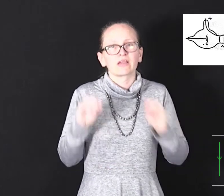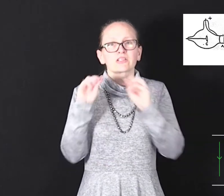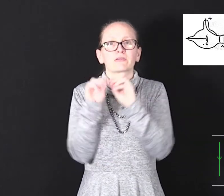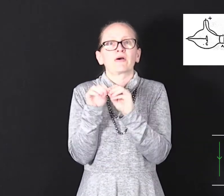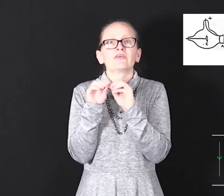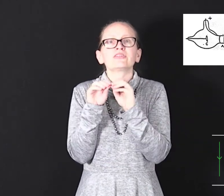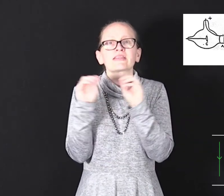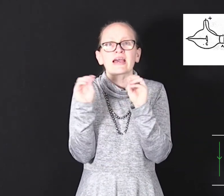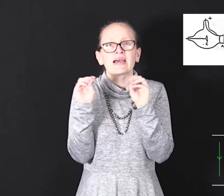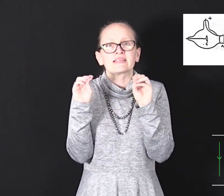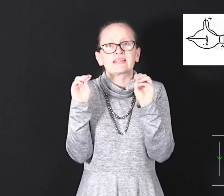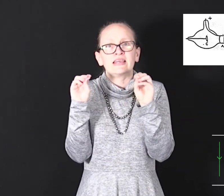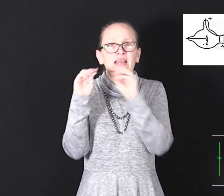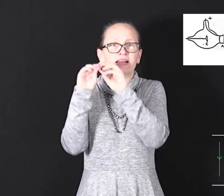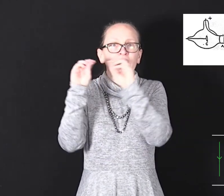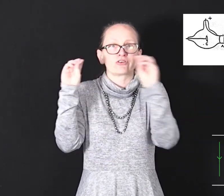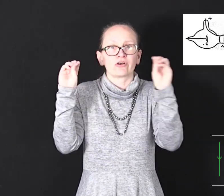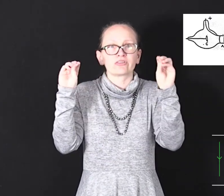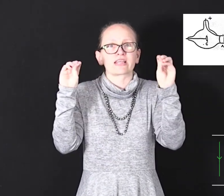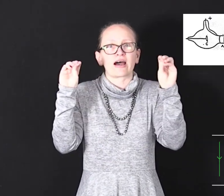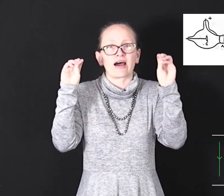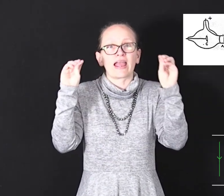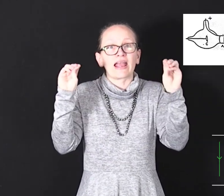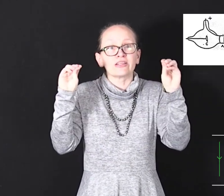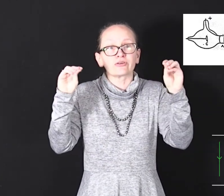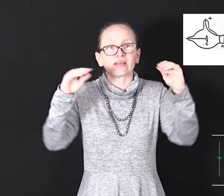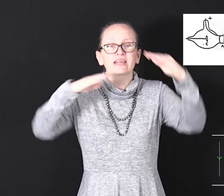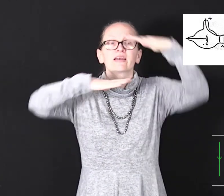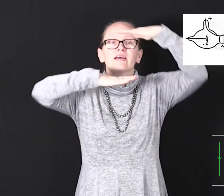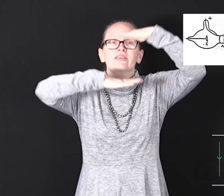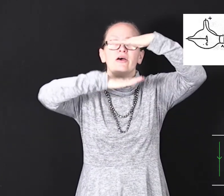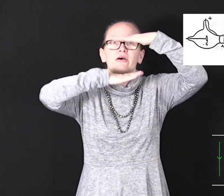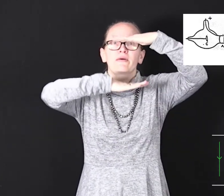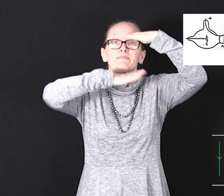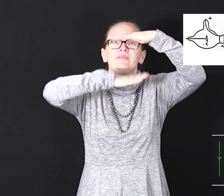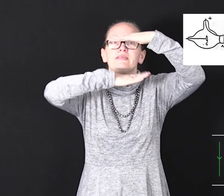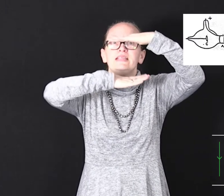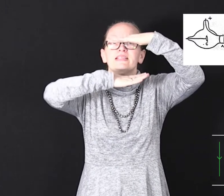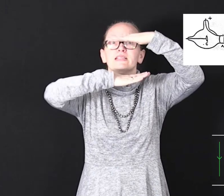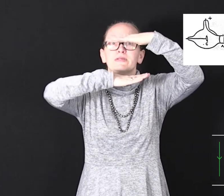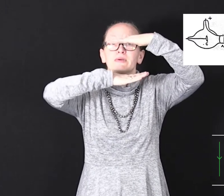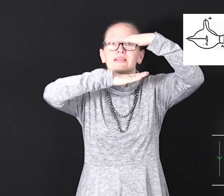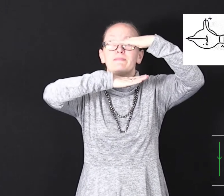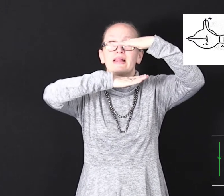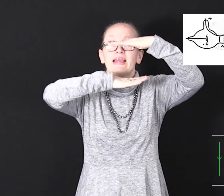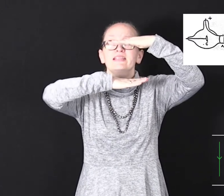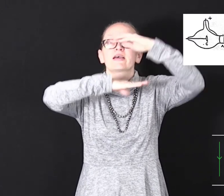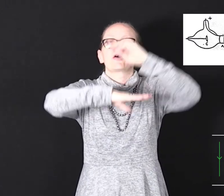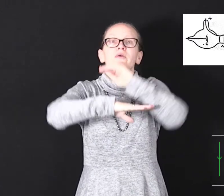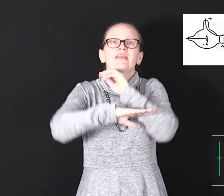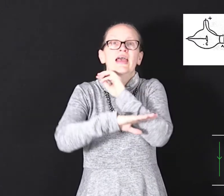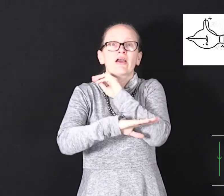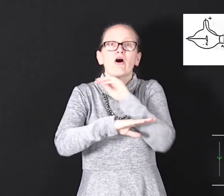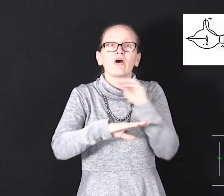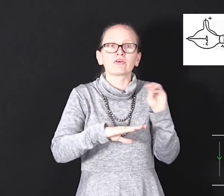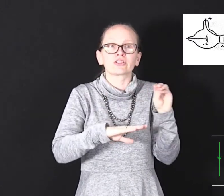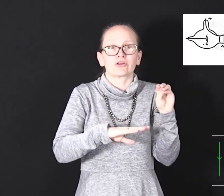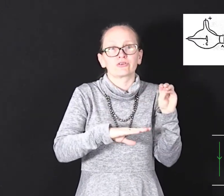Suppose that the electrons are entering the distance between the plates with a horizontal